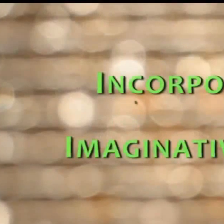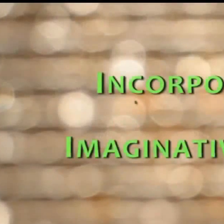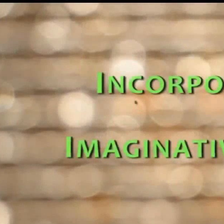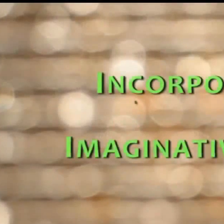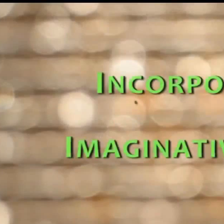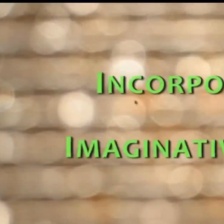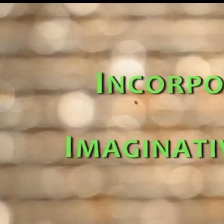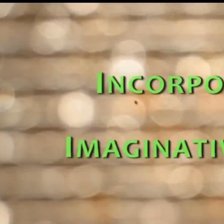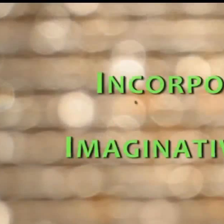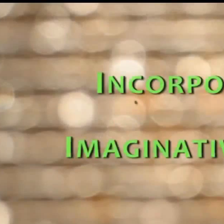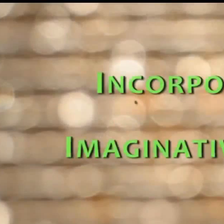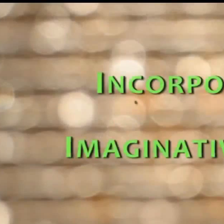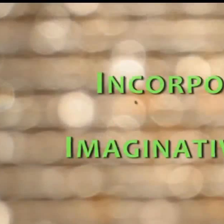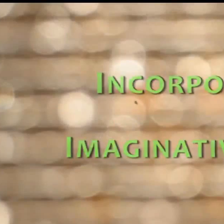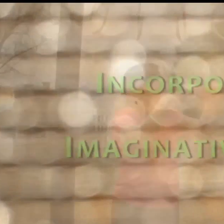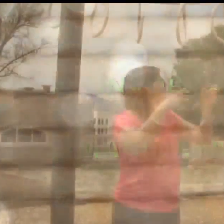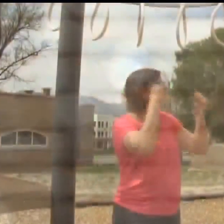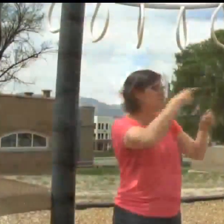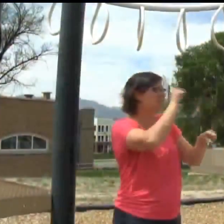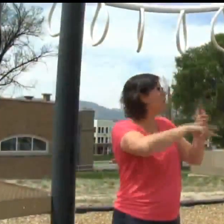Incorporate imaginative play.